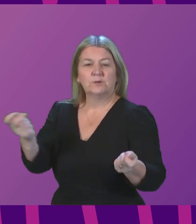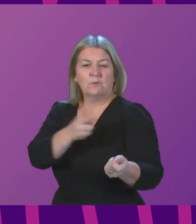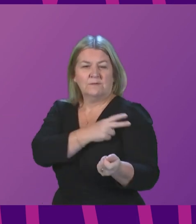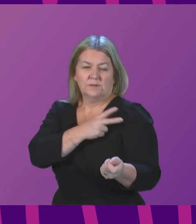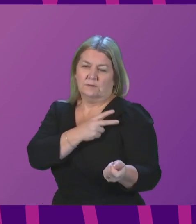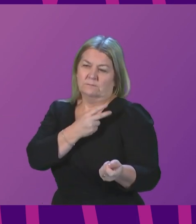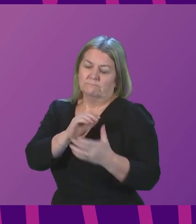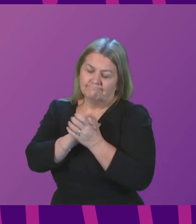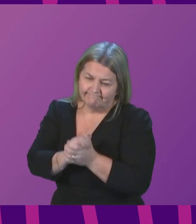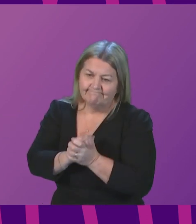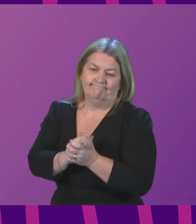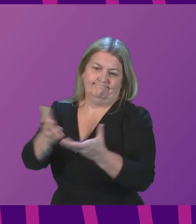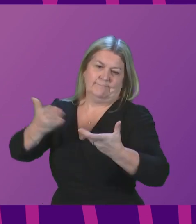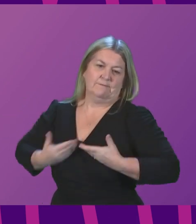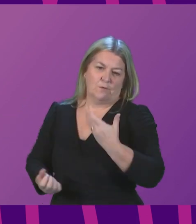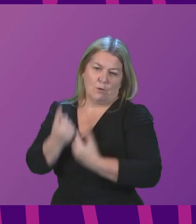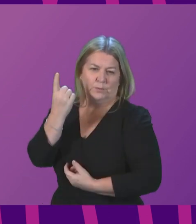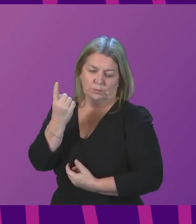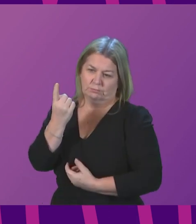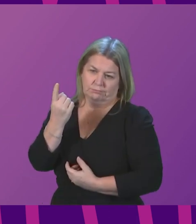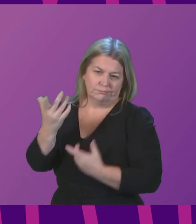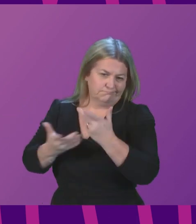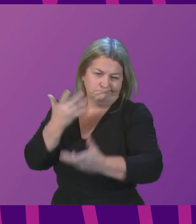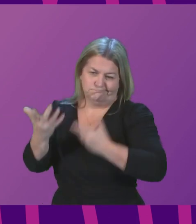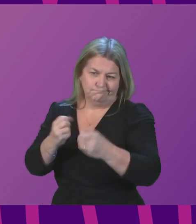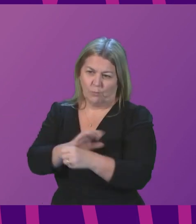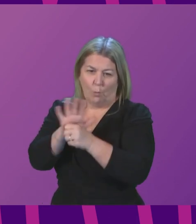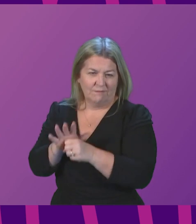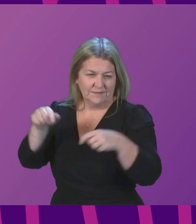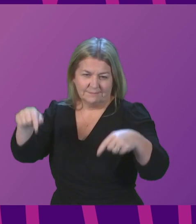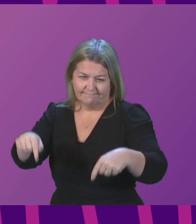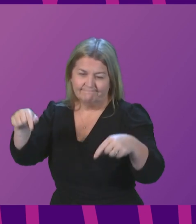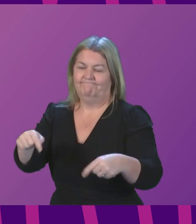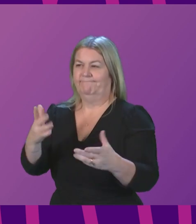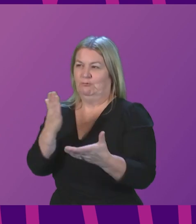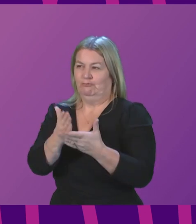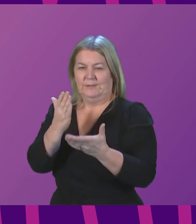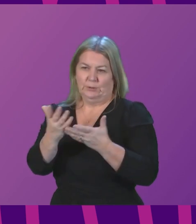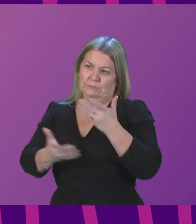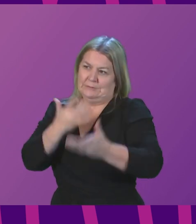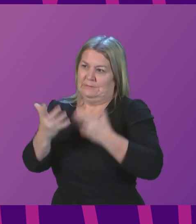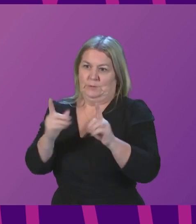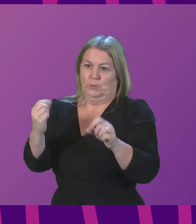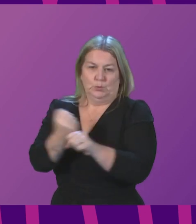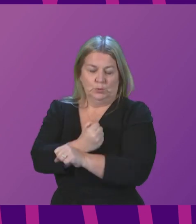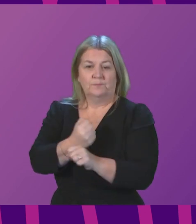Parliament on today's COVID cases and repeat my assessment of what we must do in response to the current situation. 5